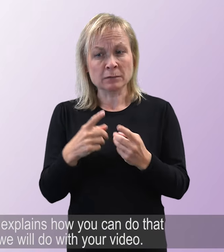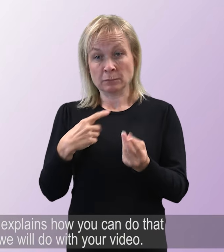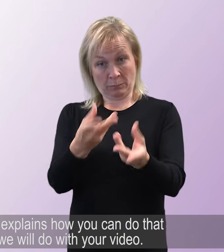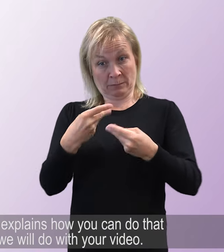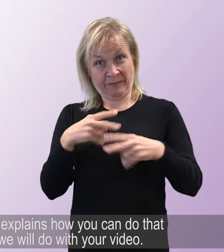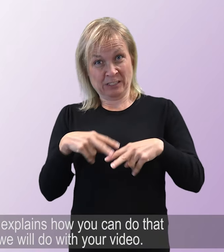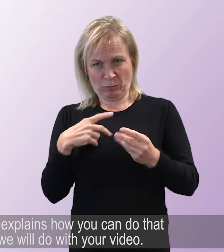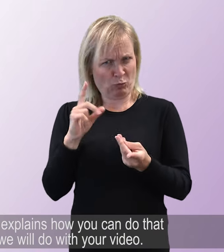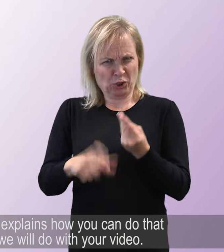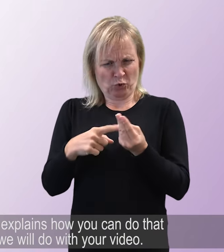will do with your video.